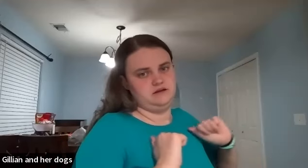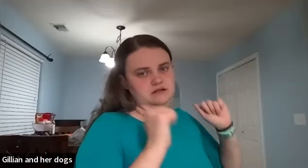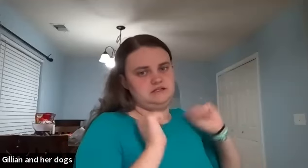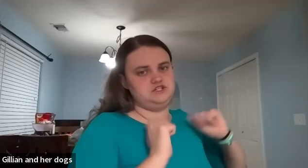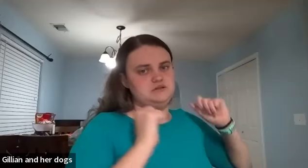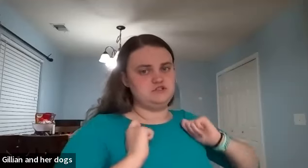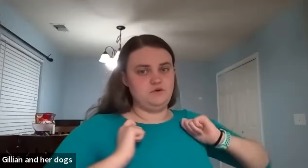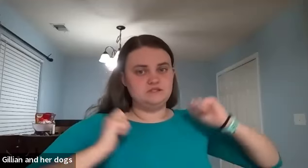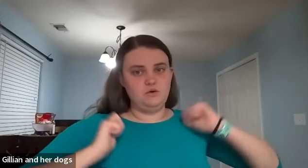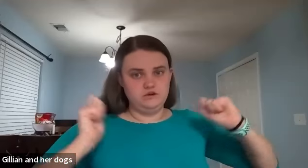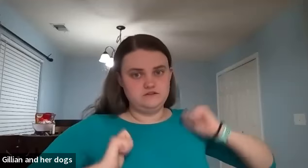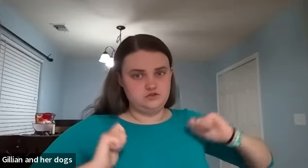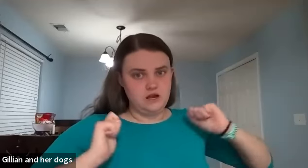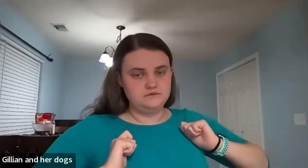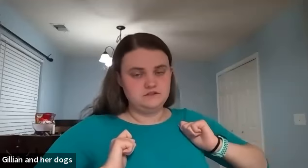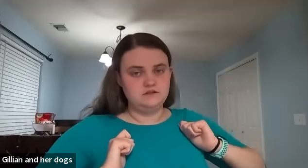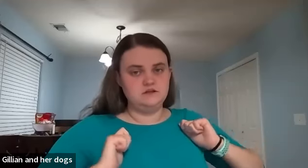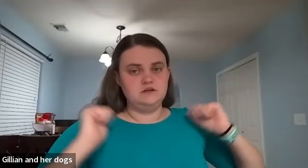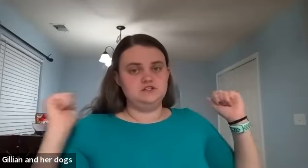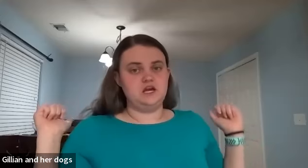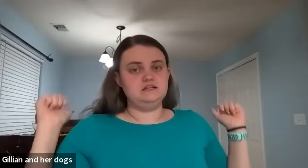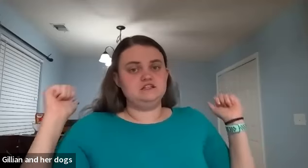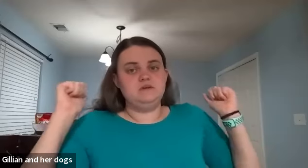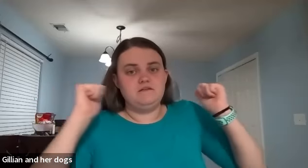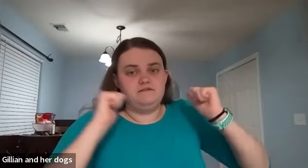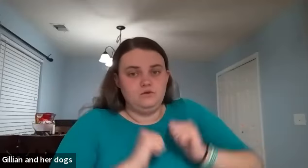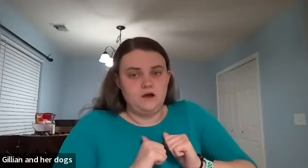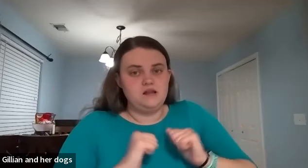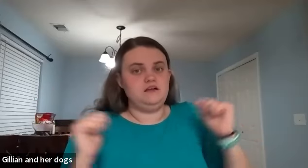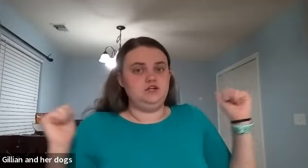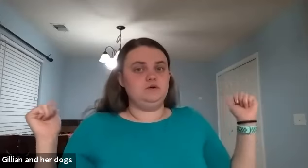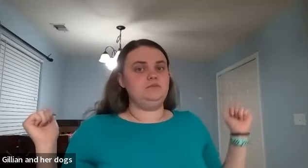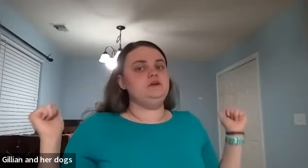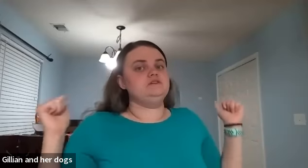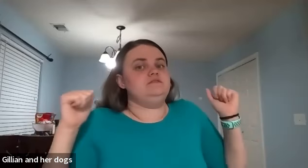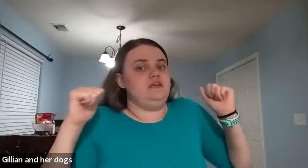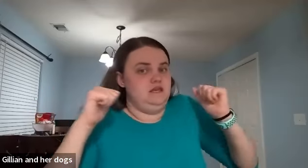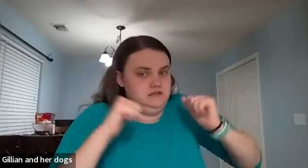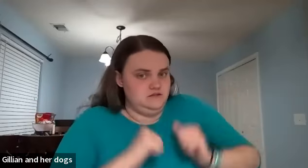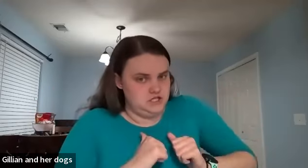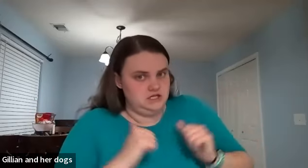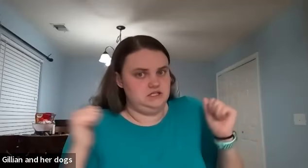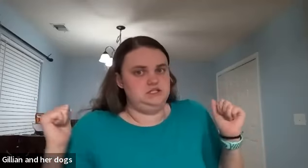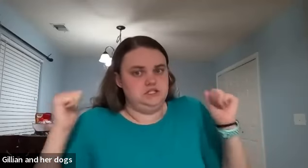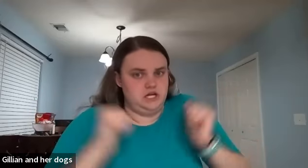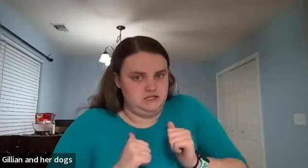and it's just the motion of almost like holding the straps jacket's gonna be that full body like you're putting yourself into the jacket jacket